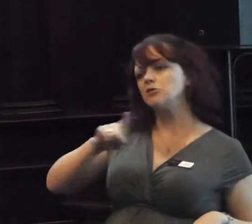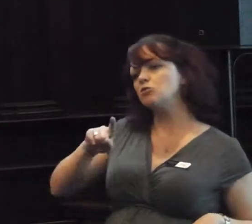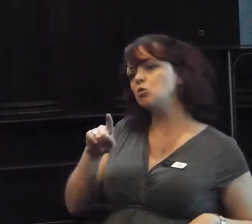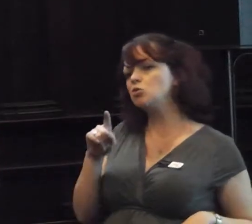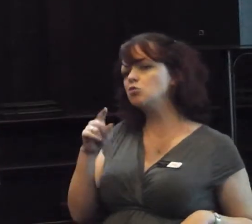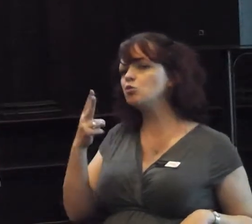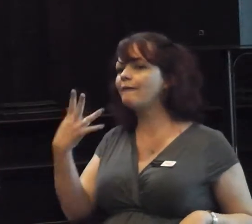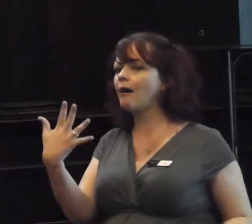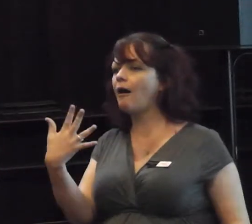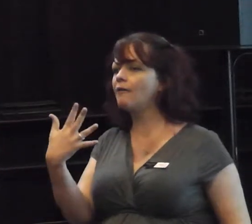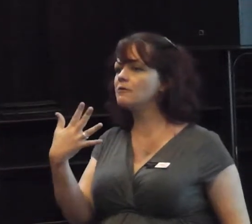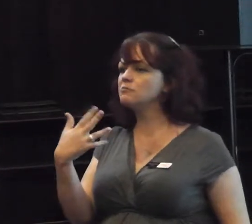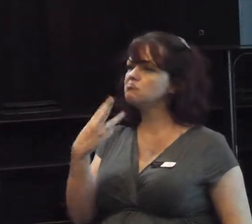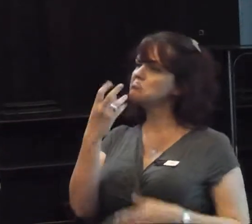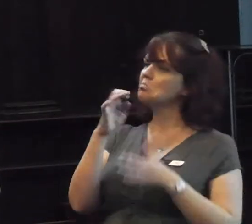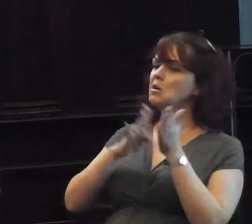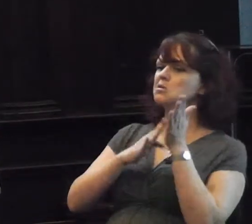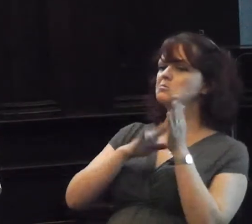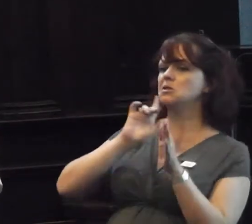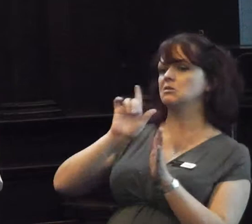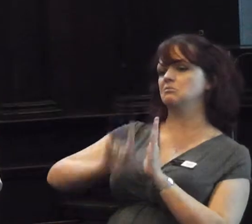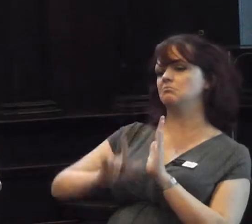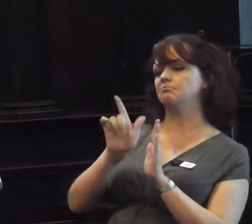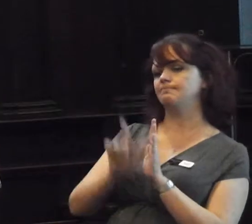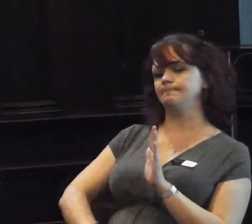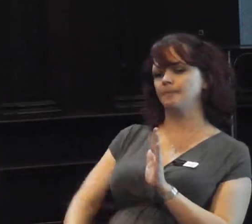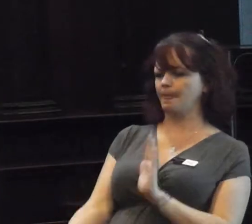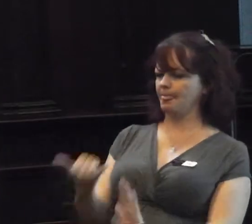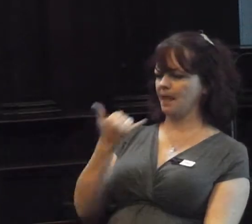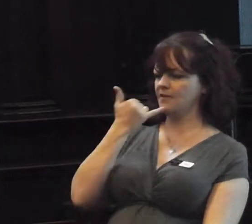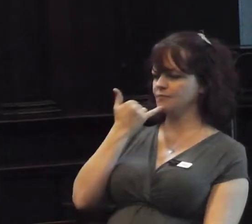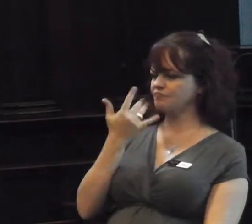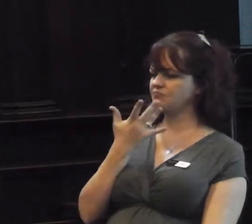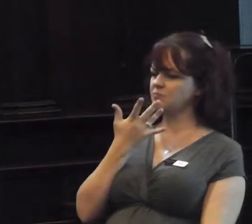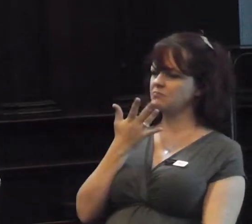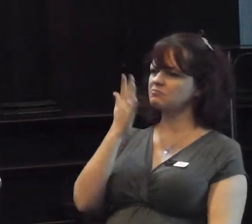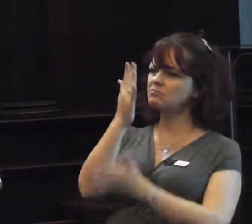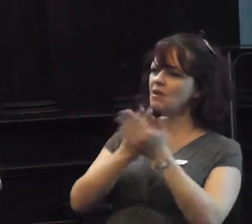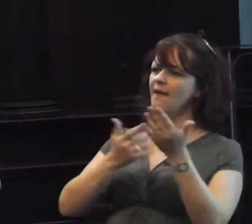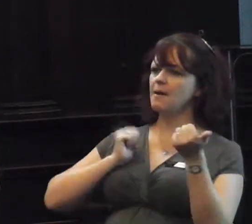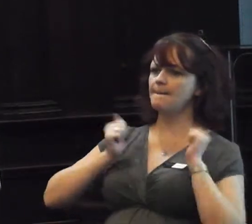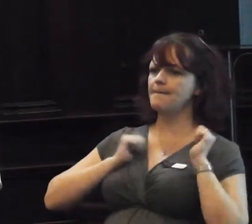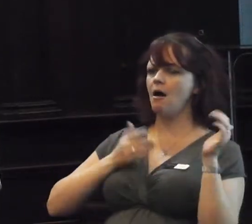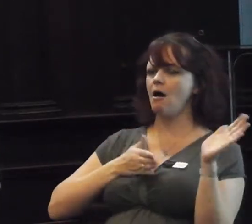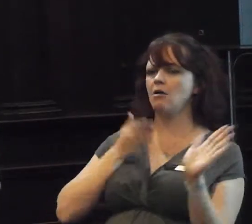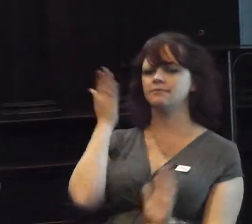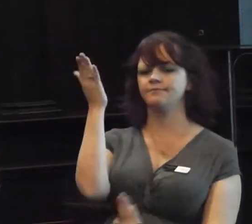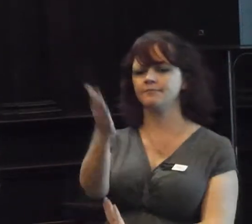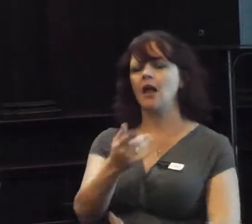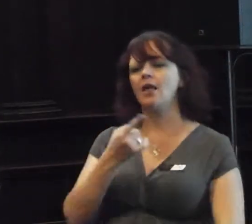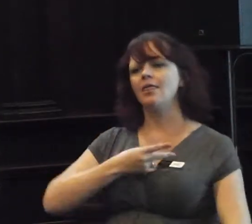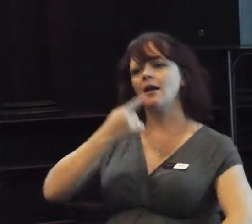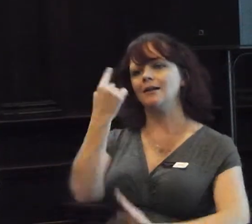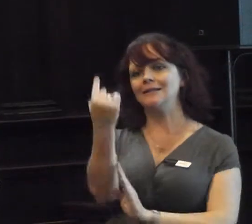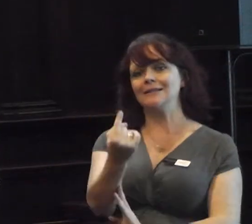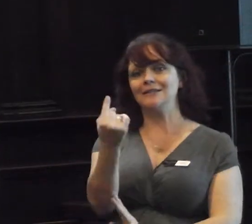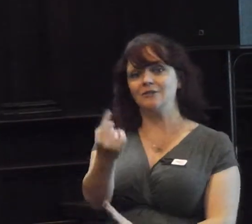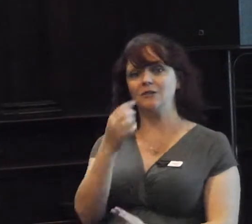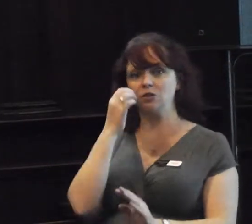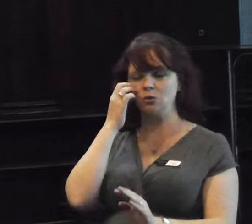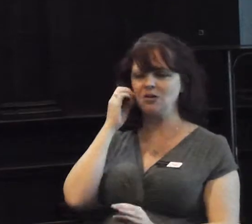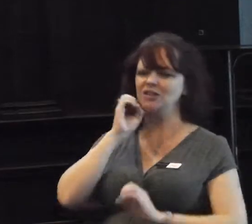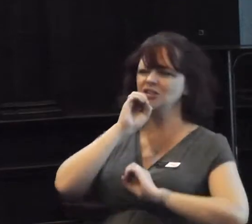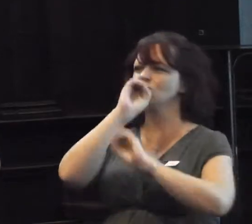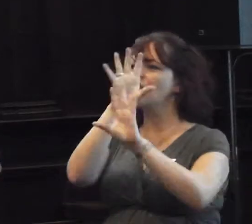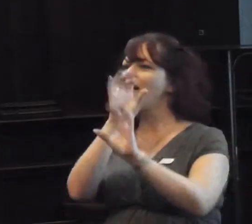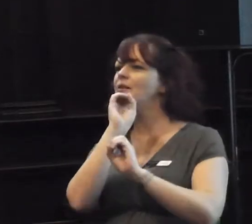Half an hour later, you get a call, half a mile away, that a, an individual is, screaming